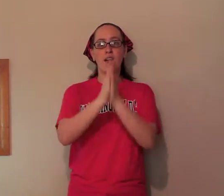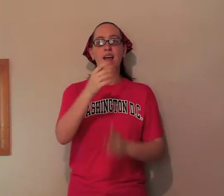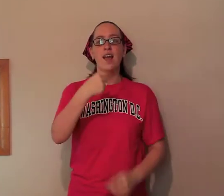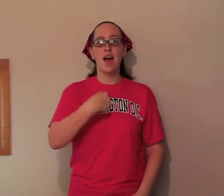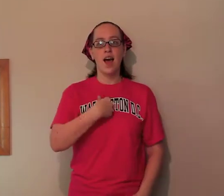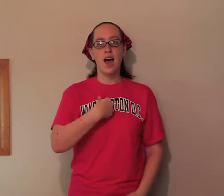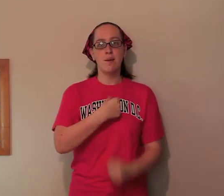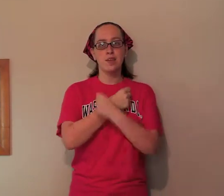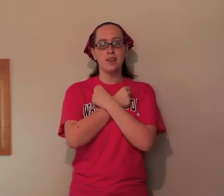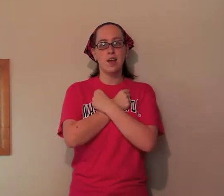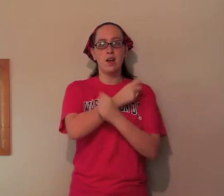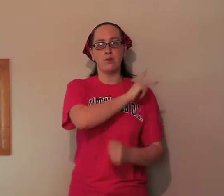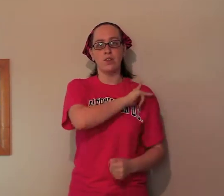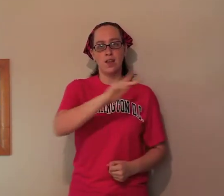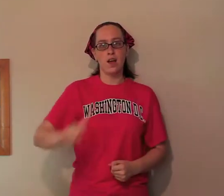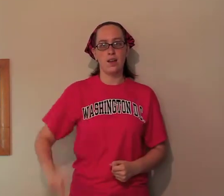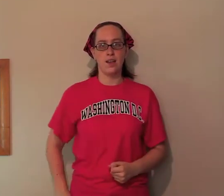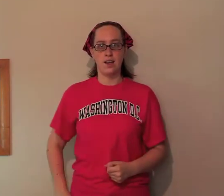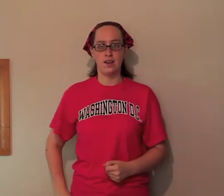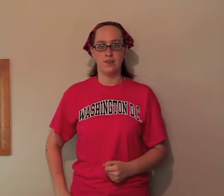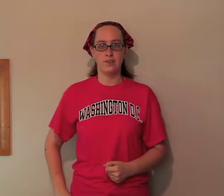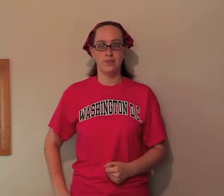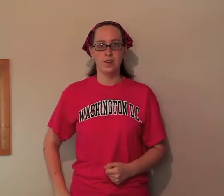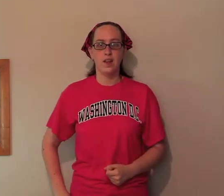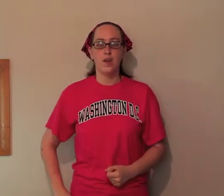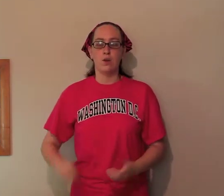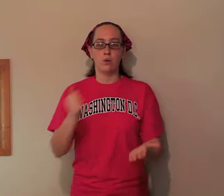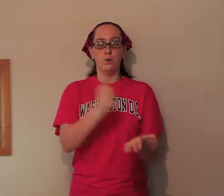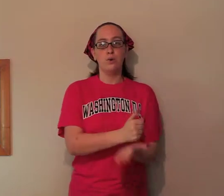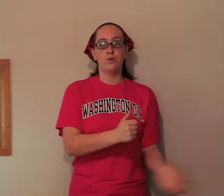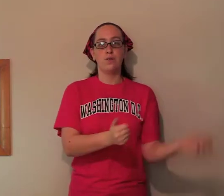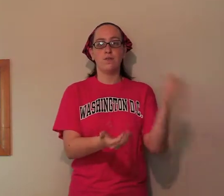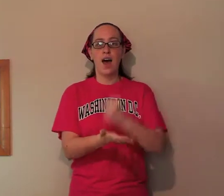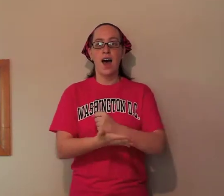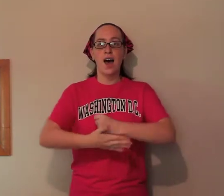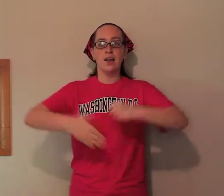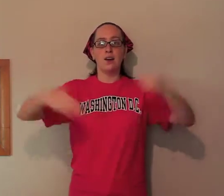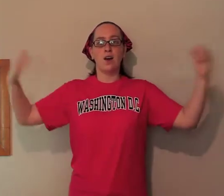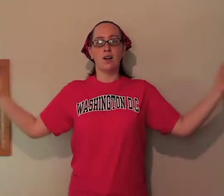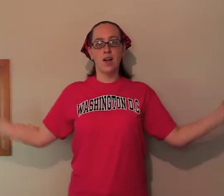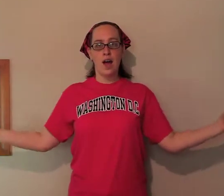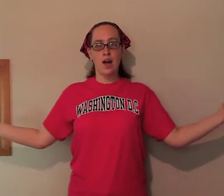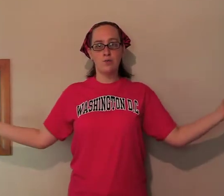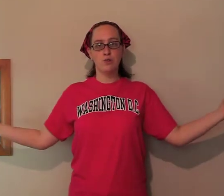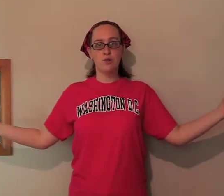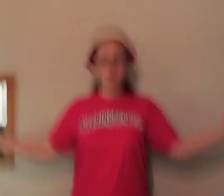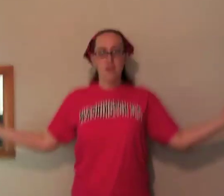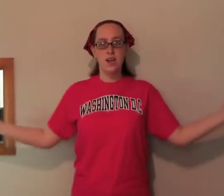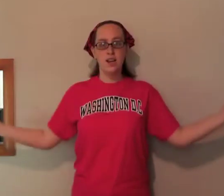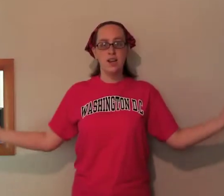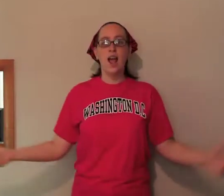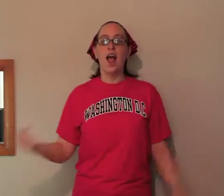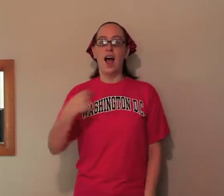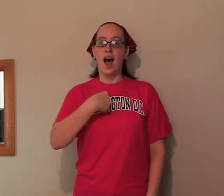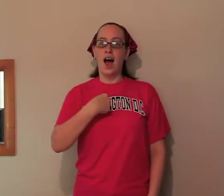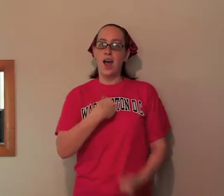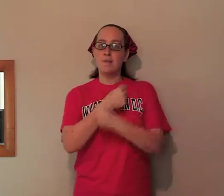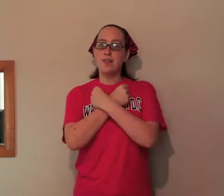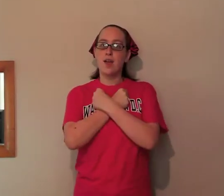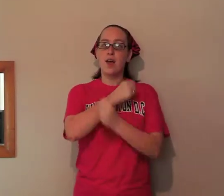I'm in love with the king Crucified on Calvary's tree, I'm in love